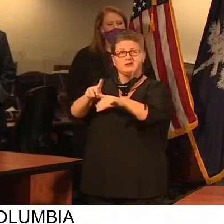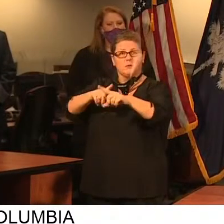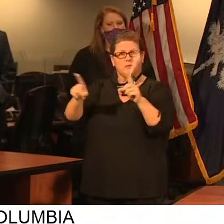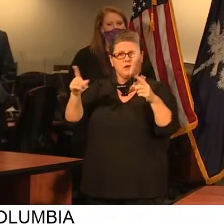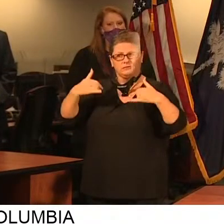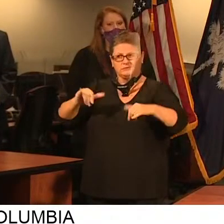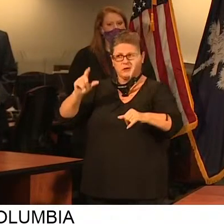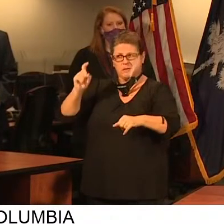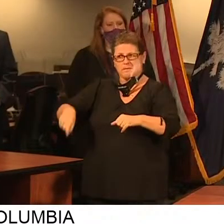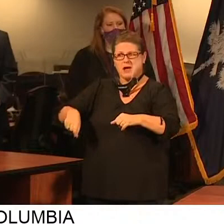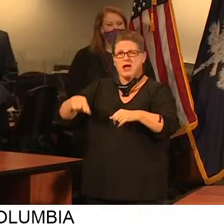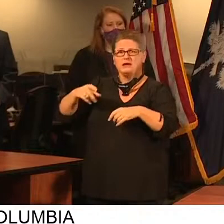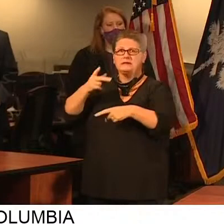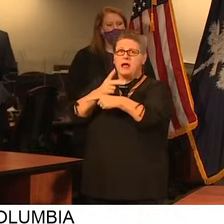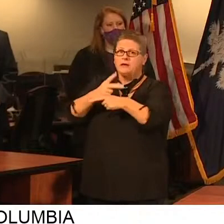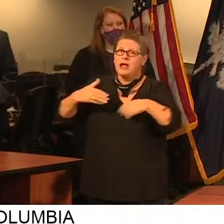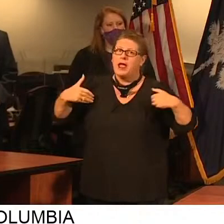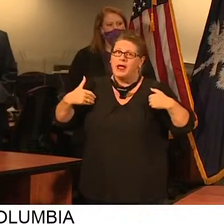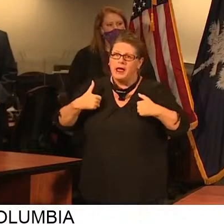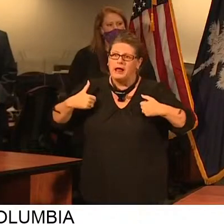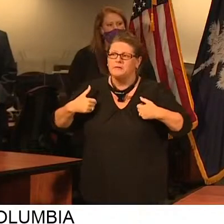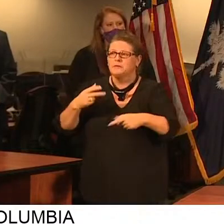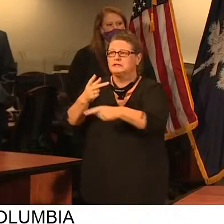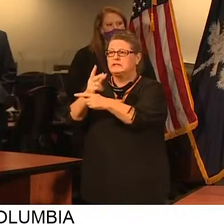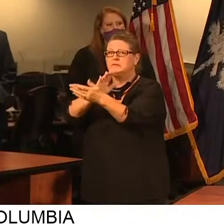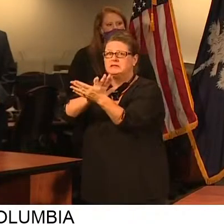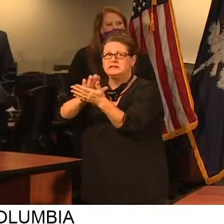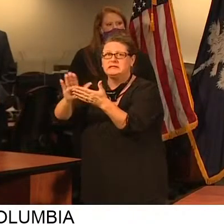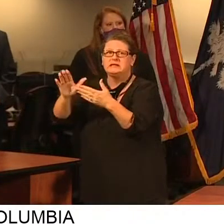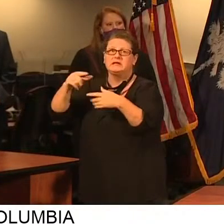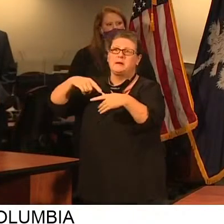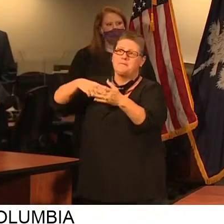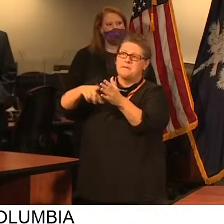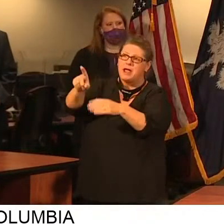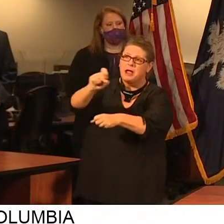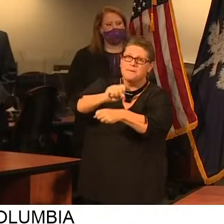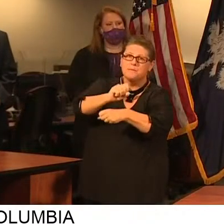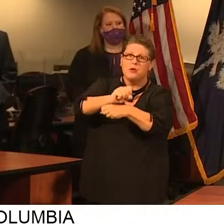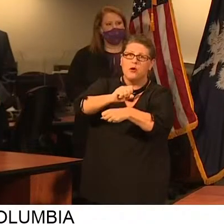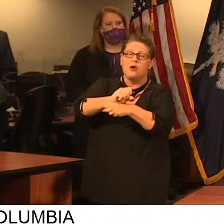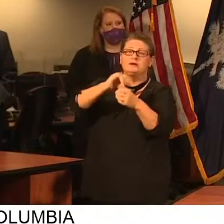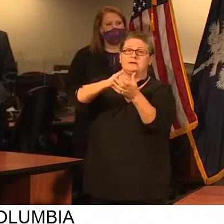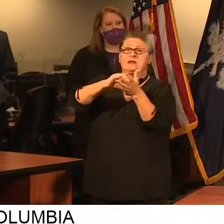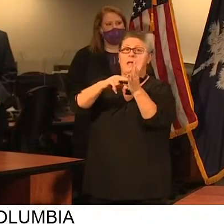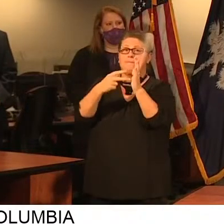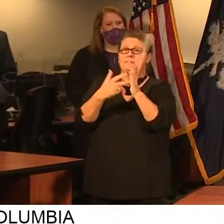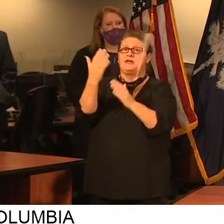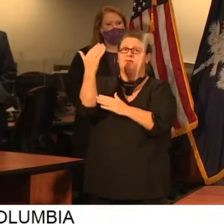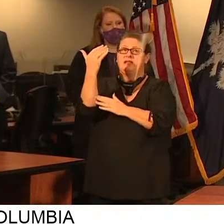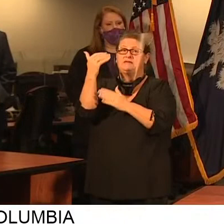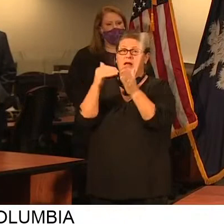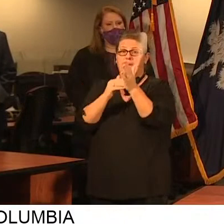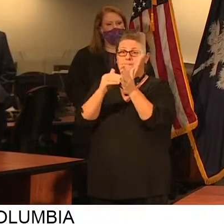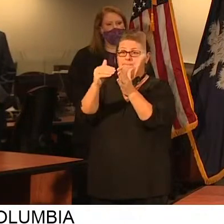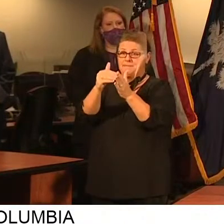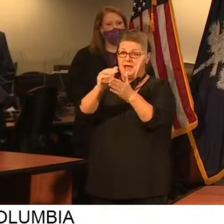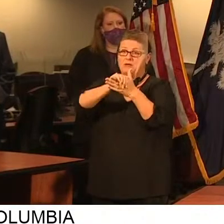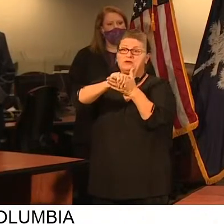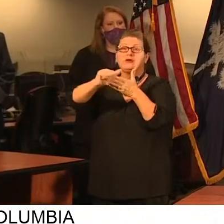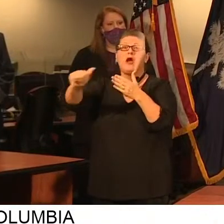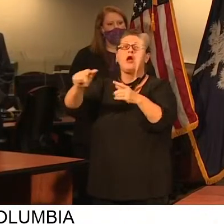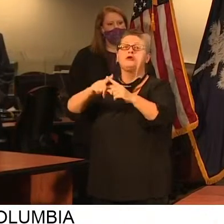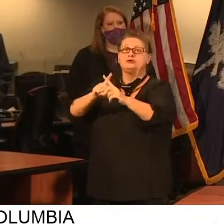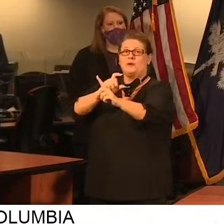keep the place clean, take care of the animals. My proposal would provide $15 million to provide nonprofits